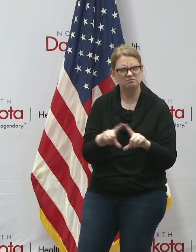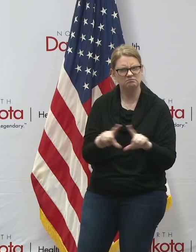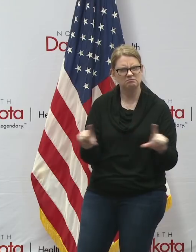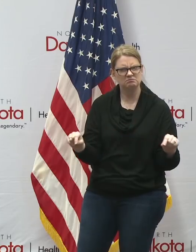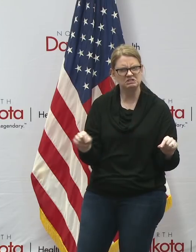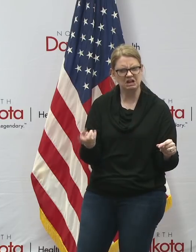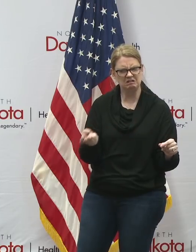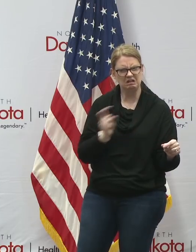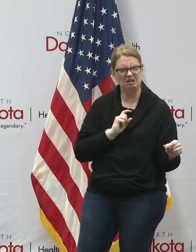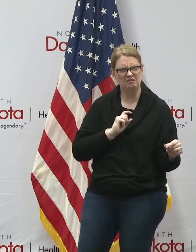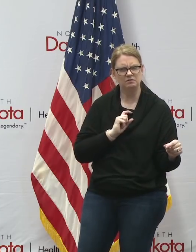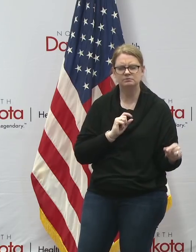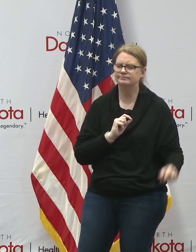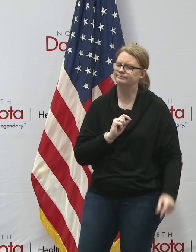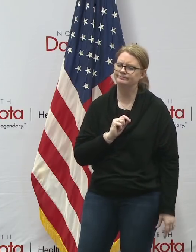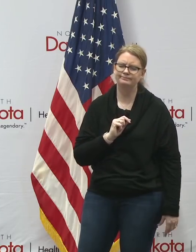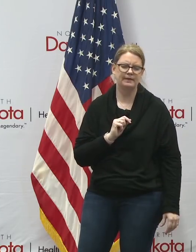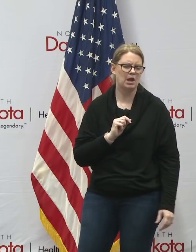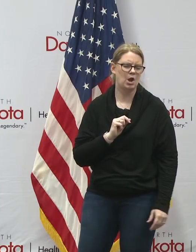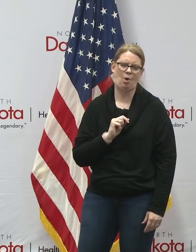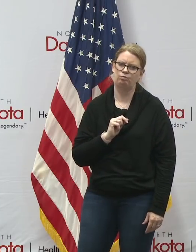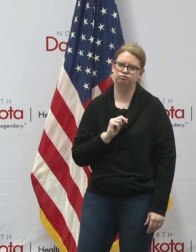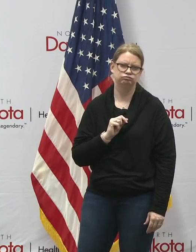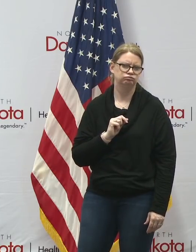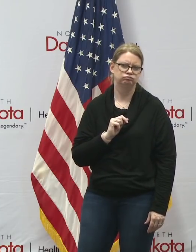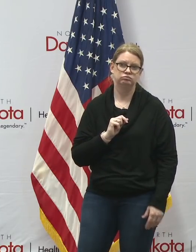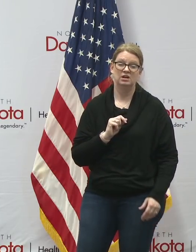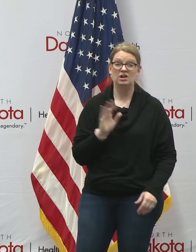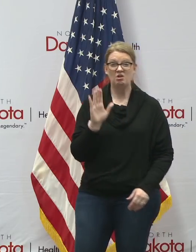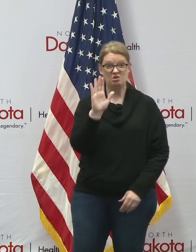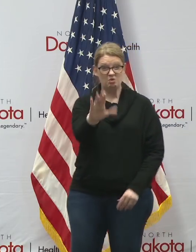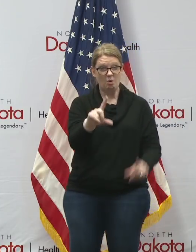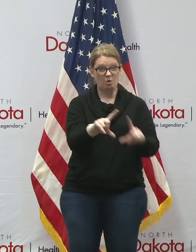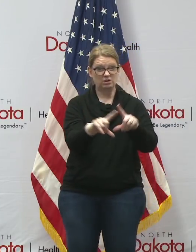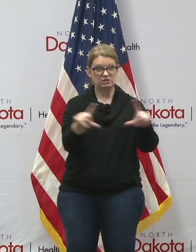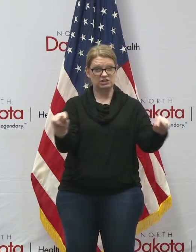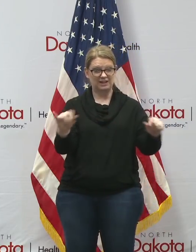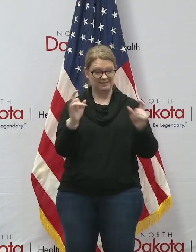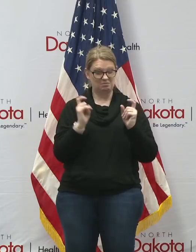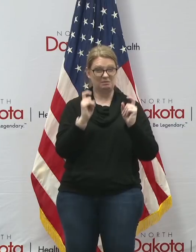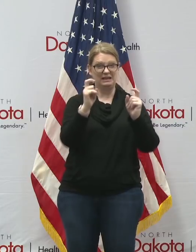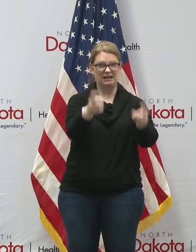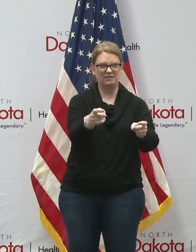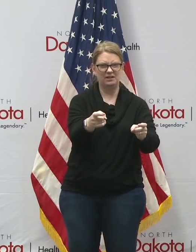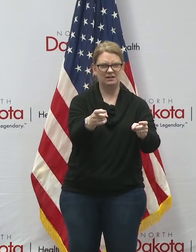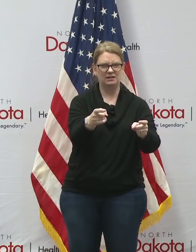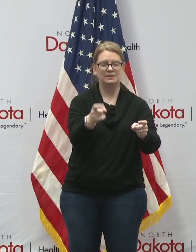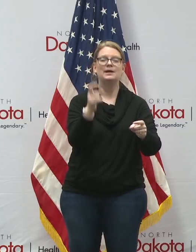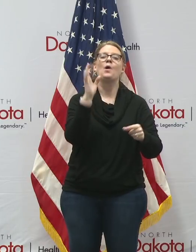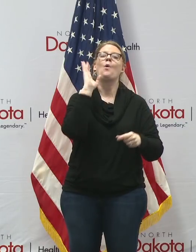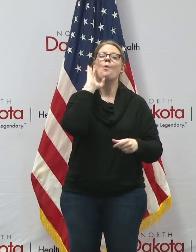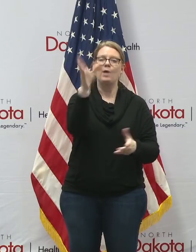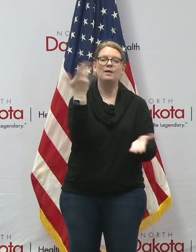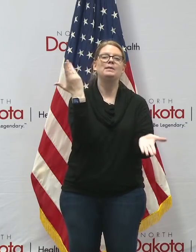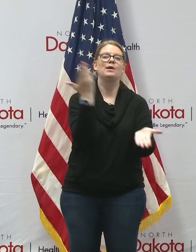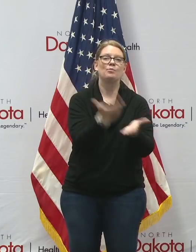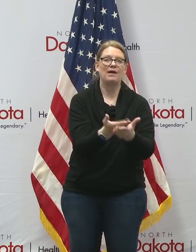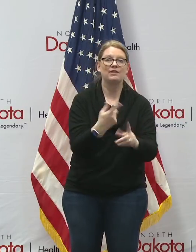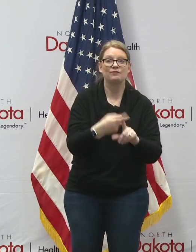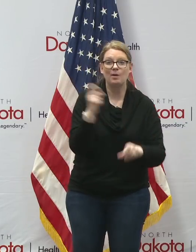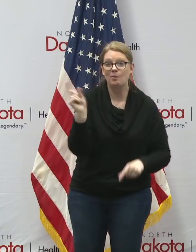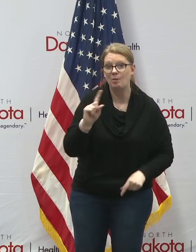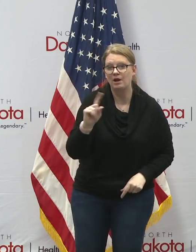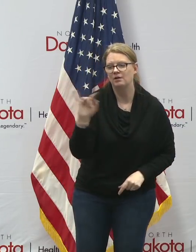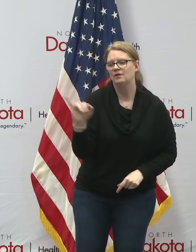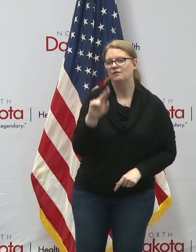not have to provide information the check that you're entitled to will be coming in due course directly from the u.s